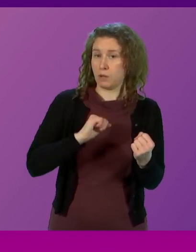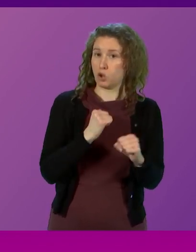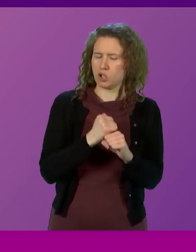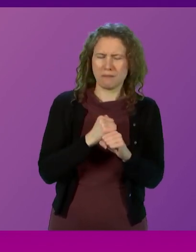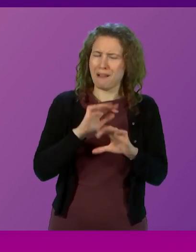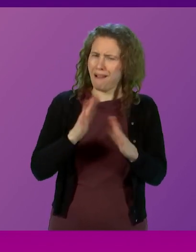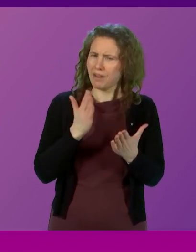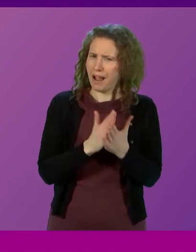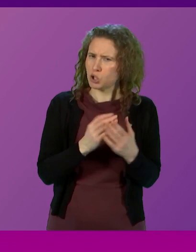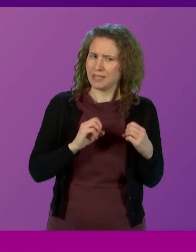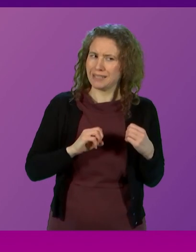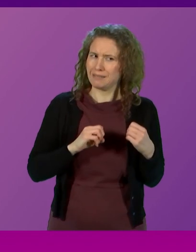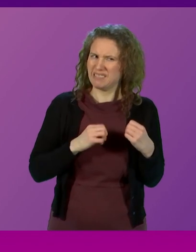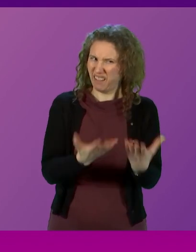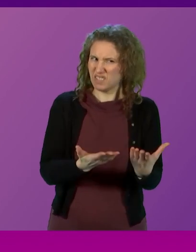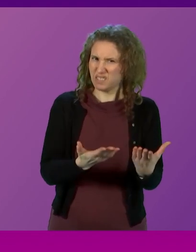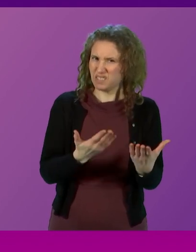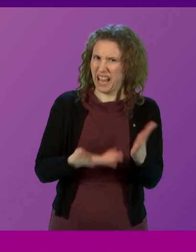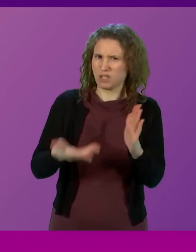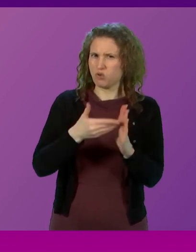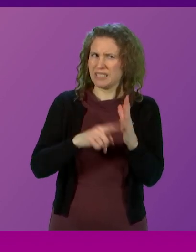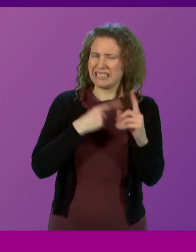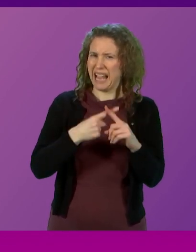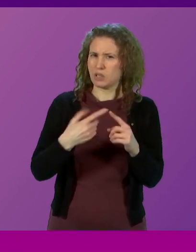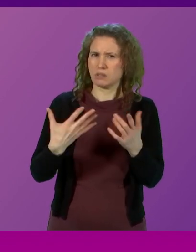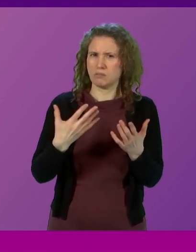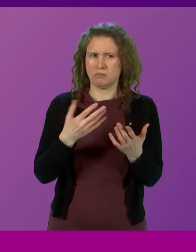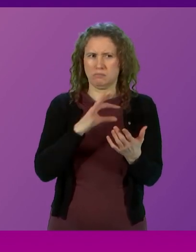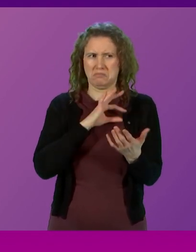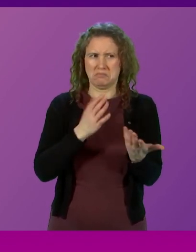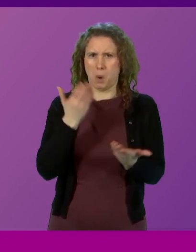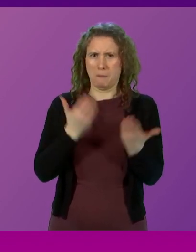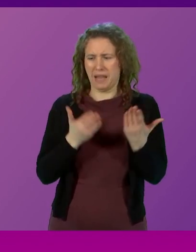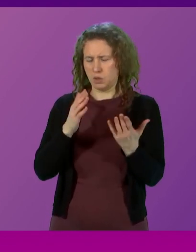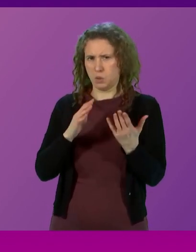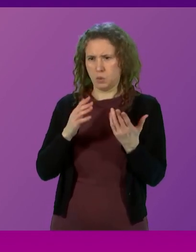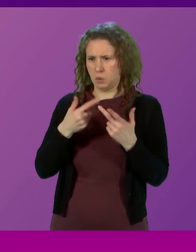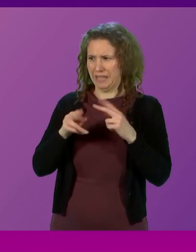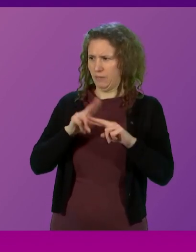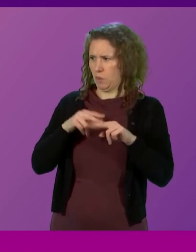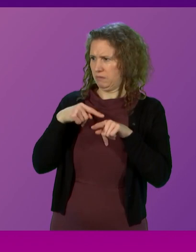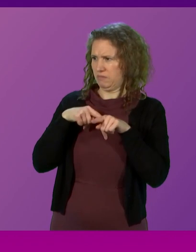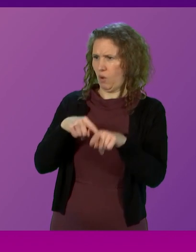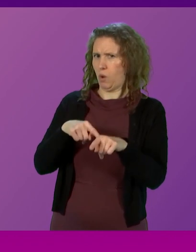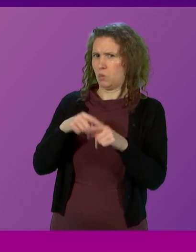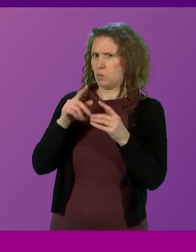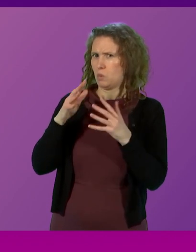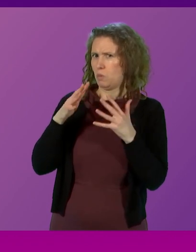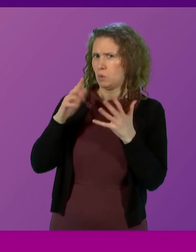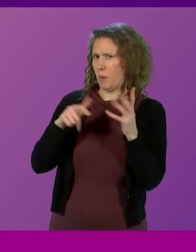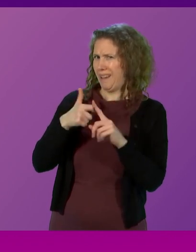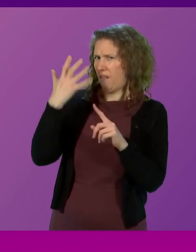not delivered any additional tax revenues than would have been the case had the taxes been set by Westminster.